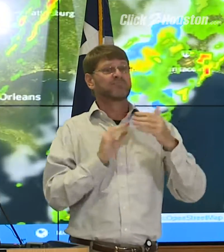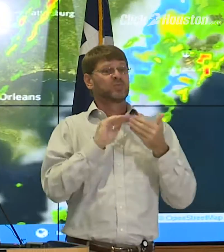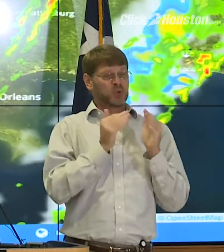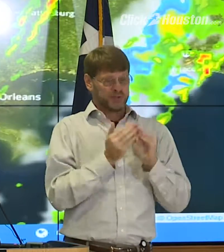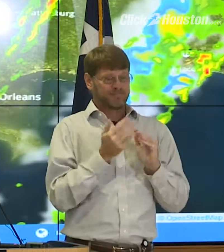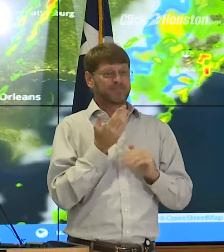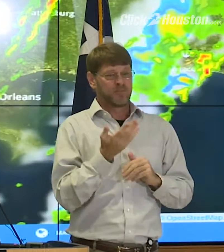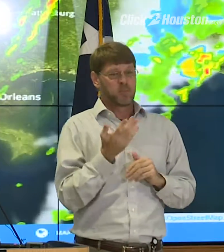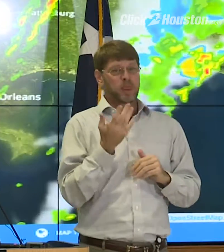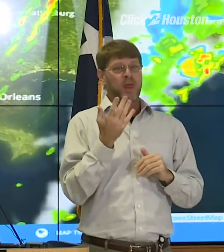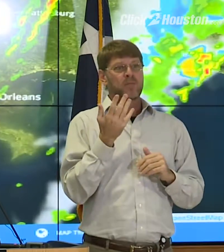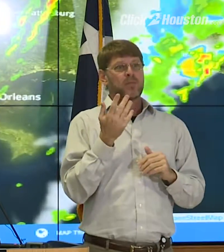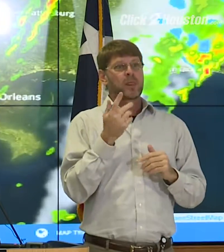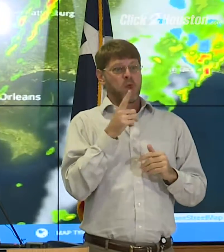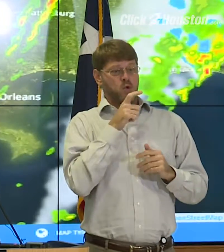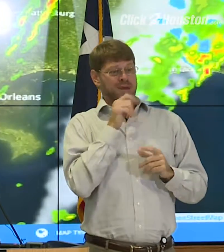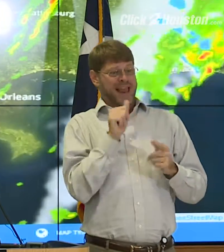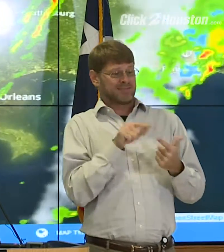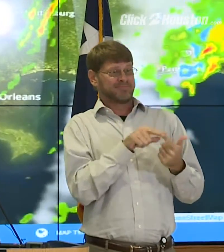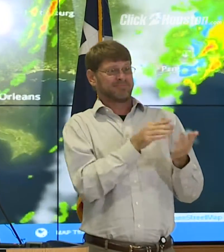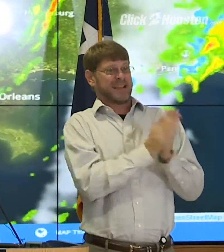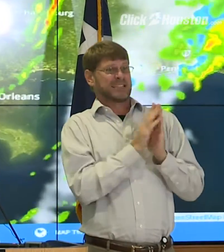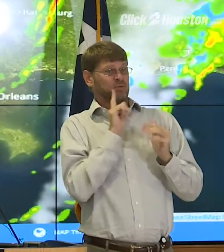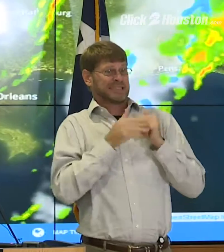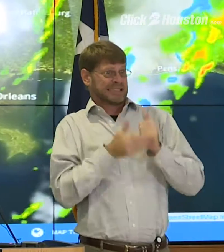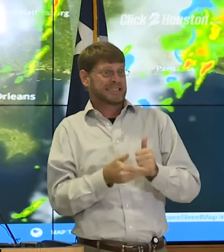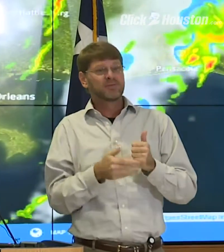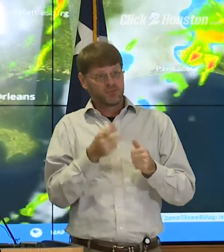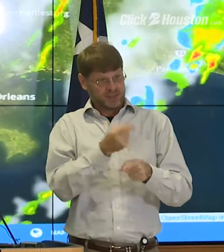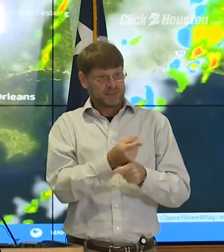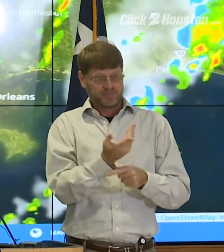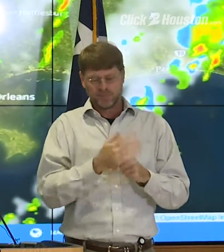community who qualifies for assistance,'am. Is that correct?